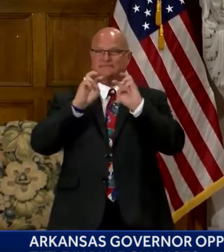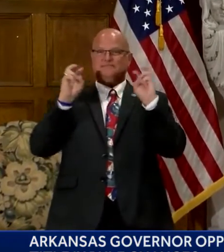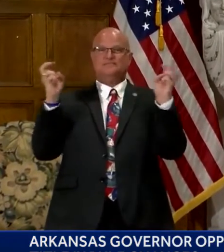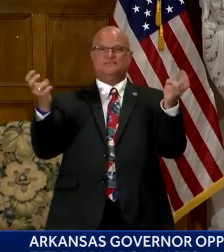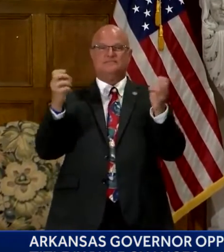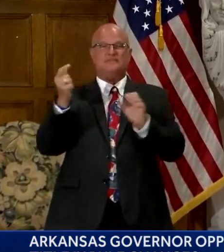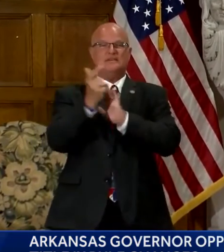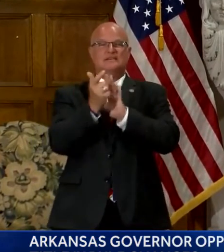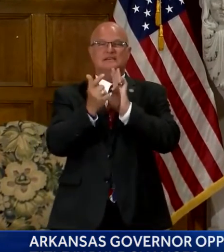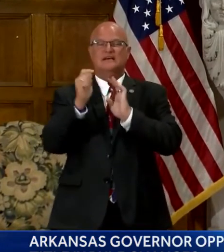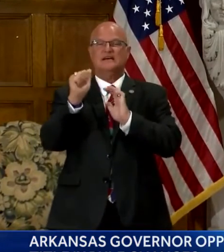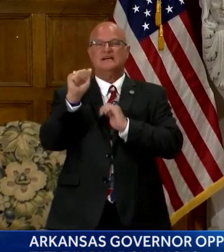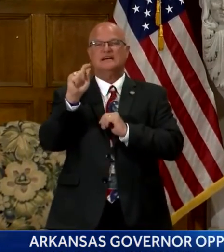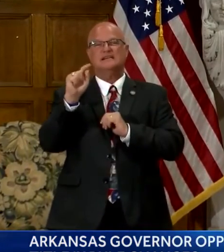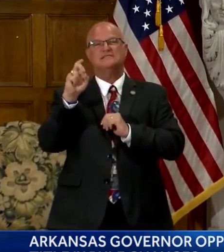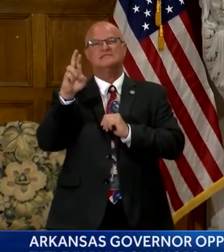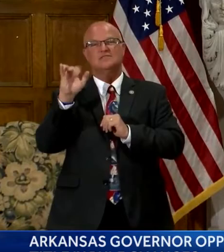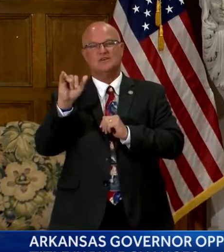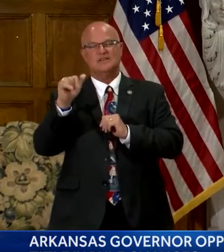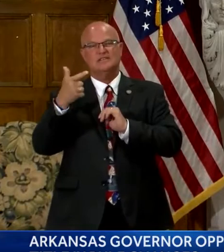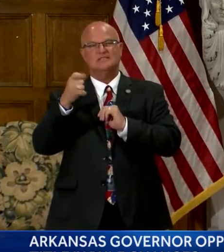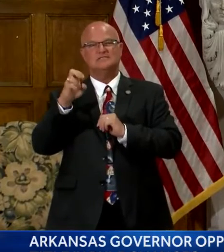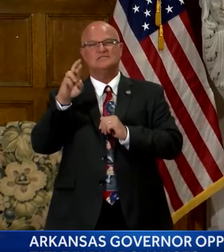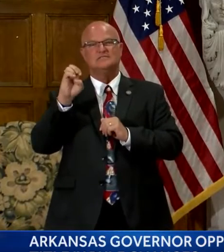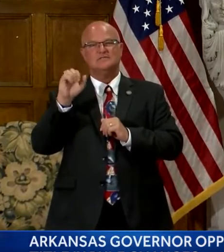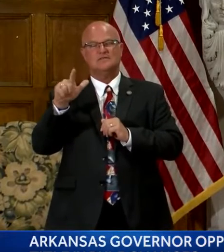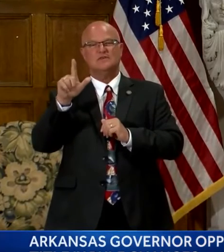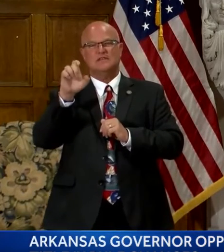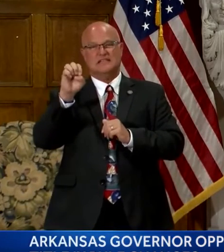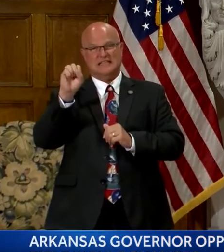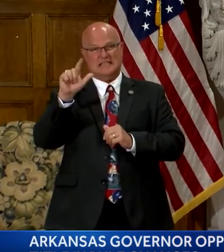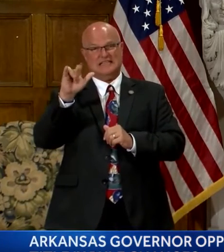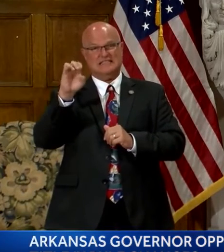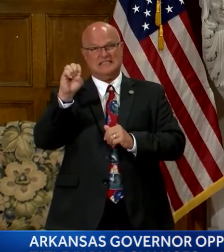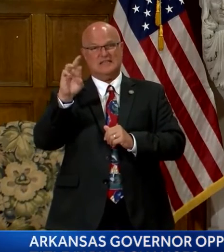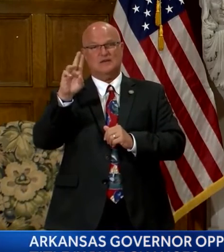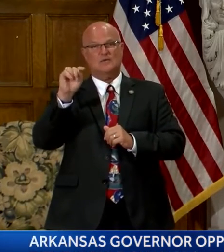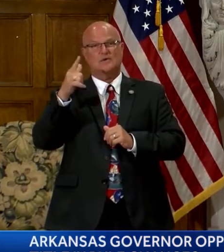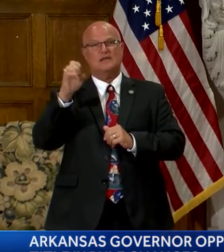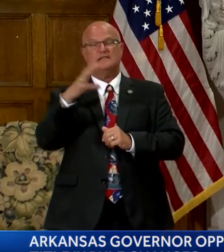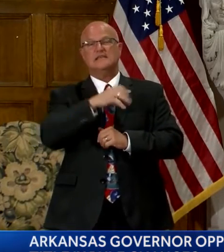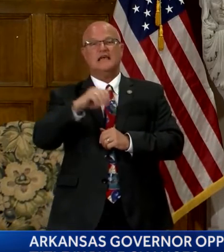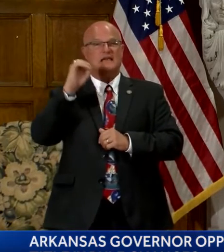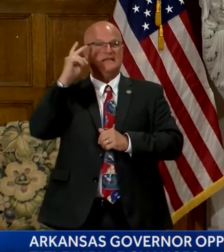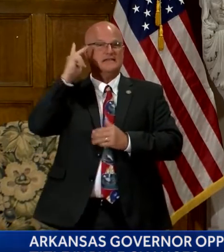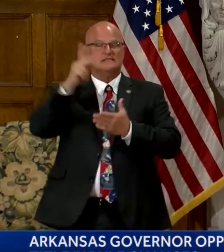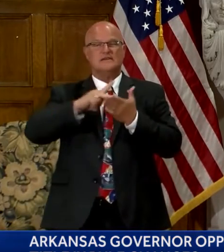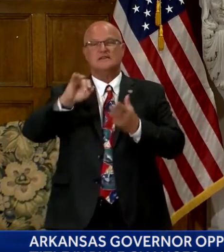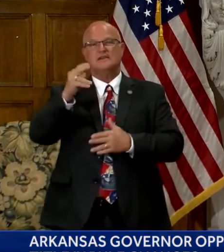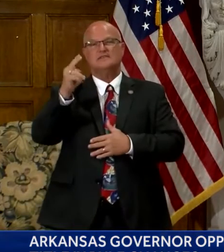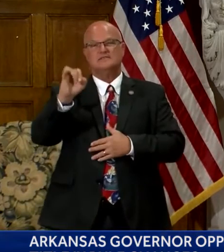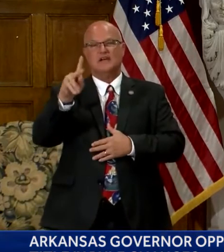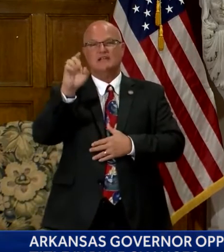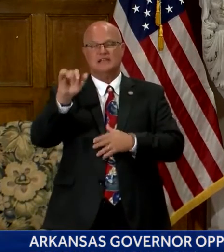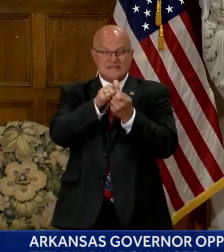Hutchinson says he is concerned about the Biden administration proposed changes because it would interfere with Arkansas's law.